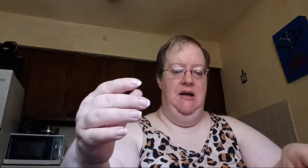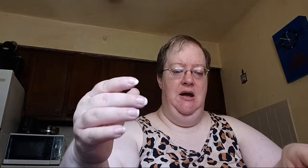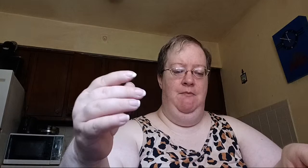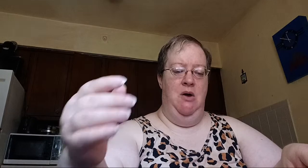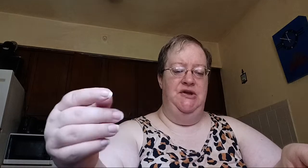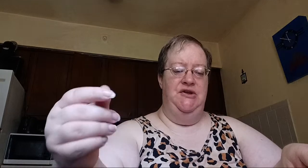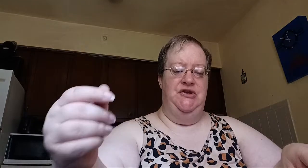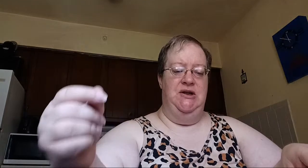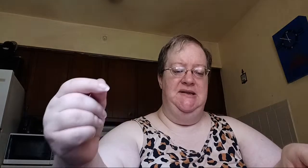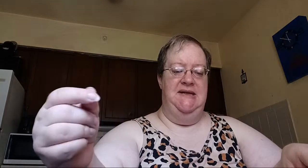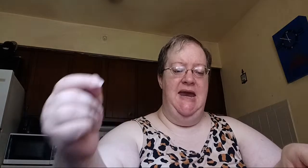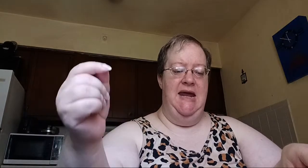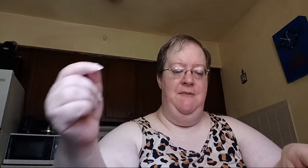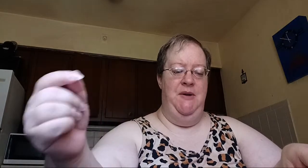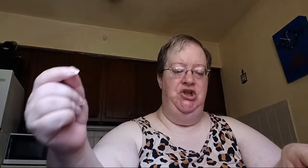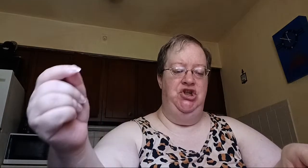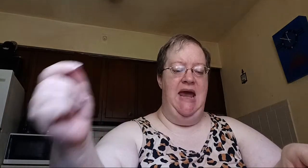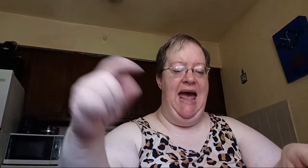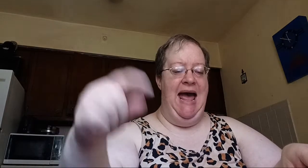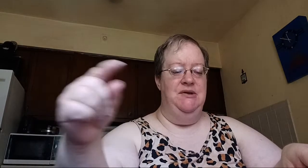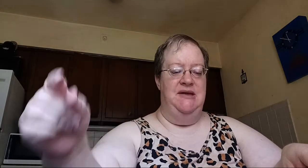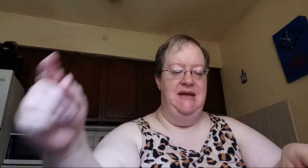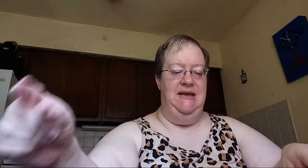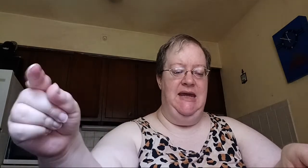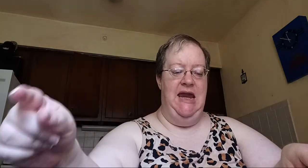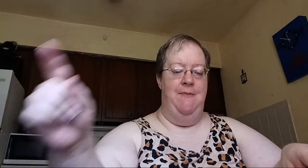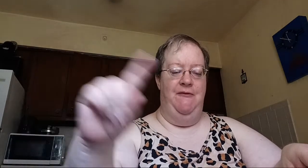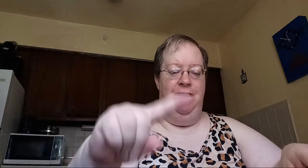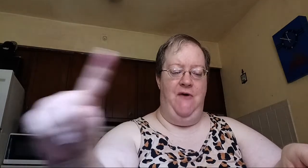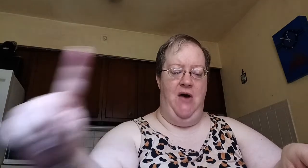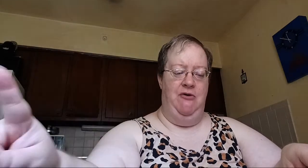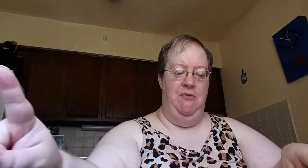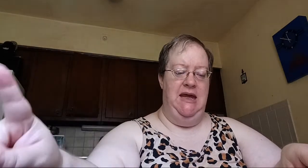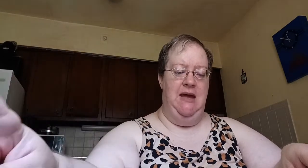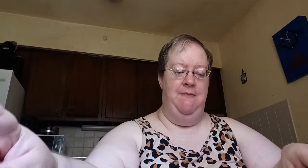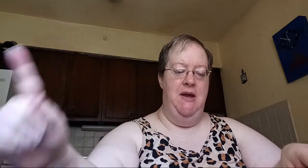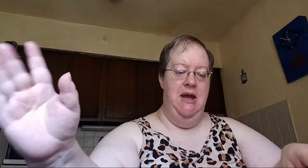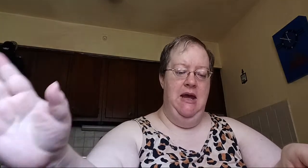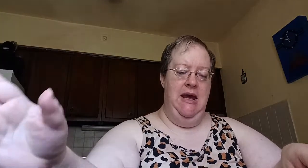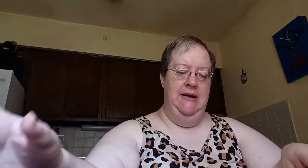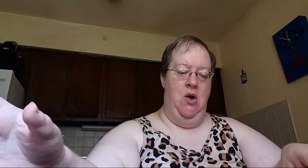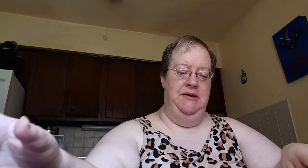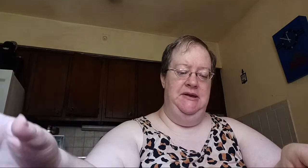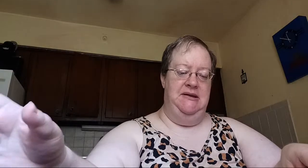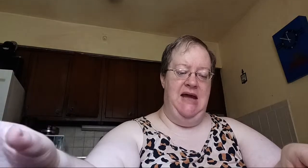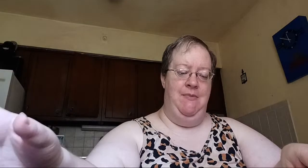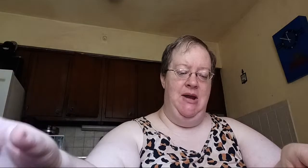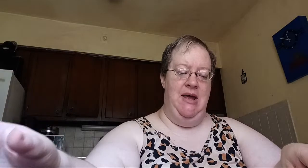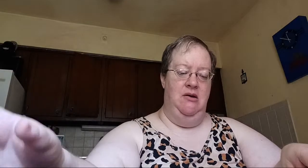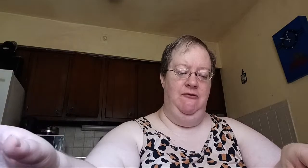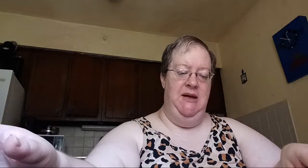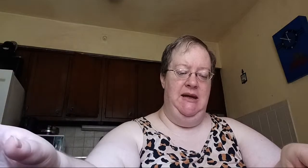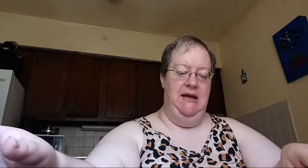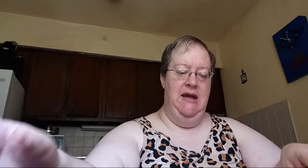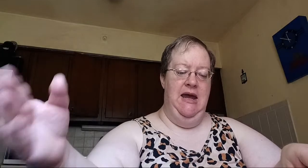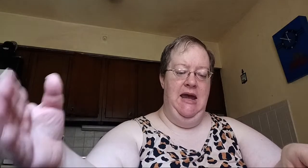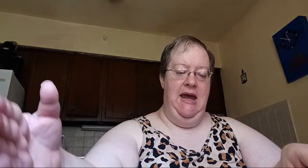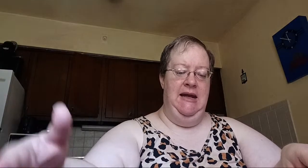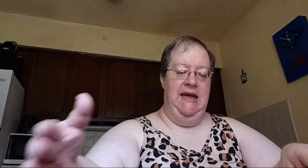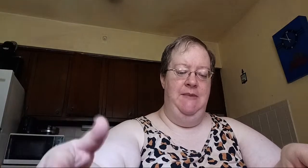Moses took his tent and pitched it outside the camp, far from the camp, and called it the tabernacle of meeting. And it came to